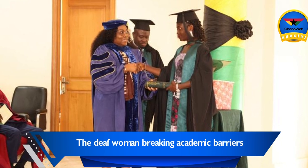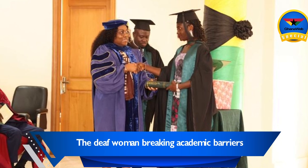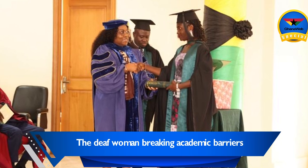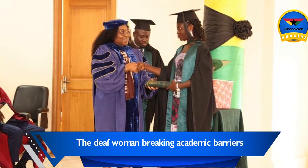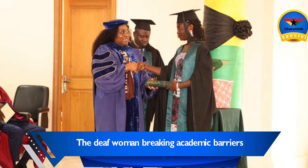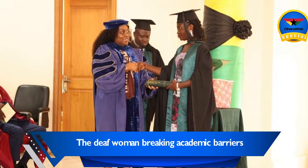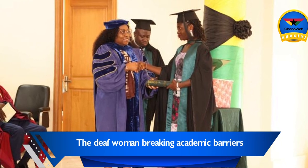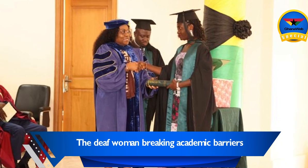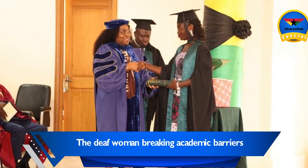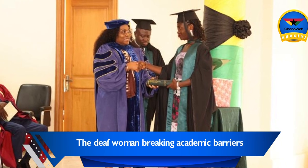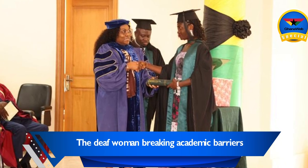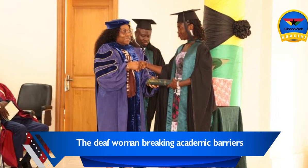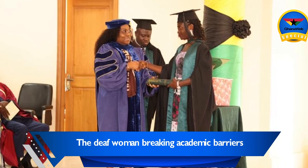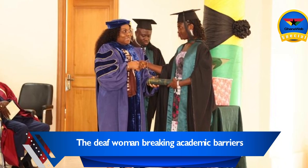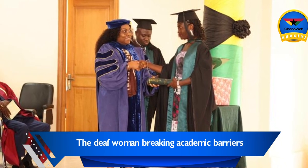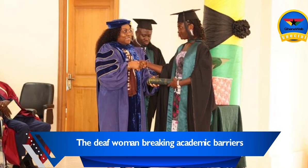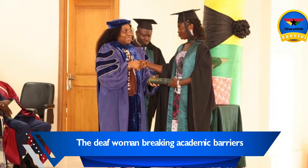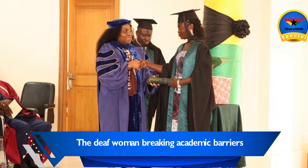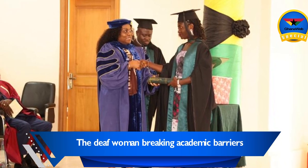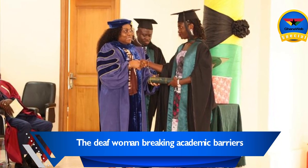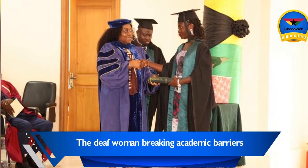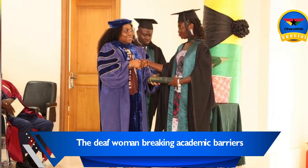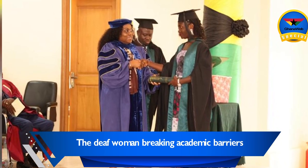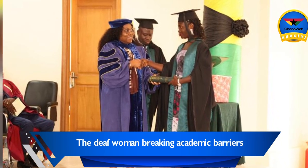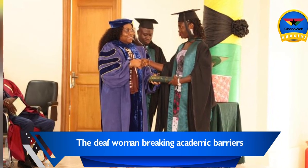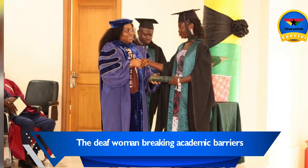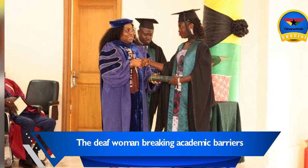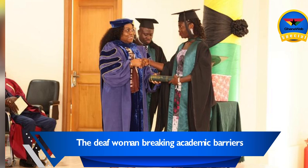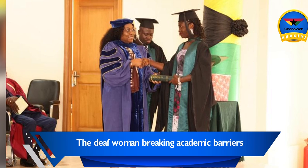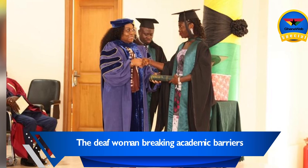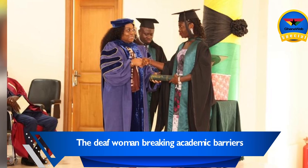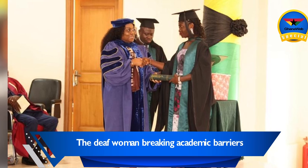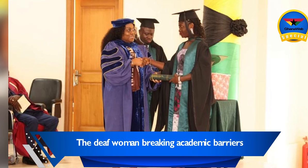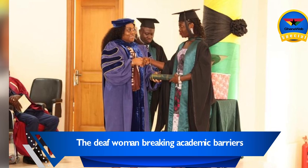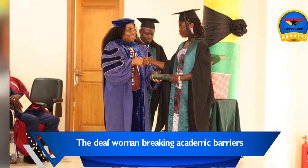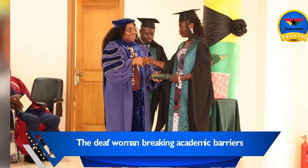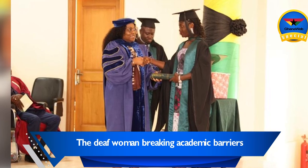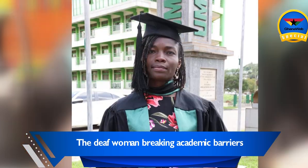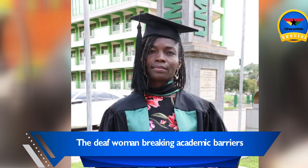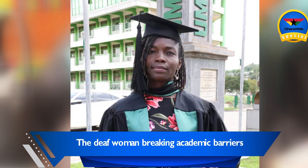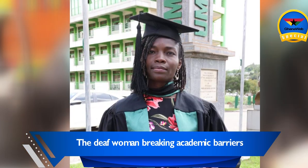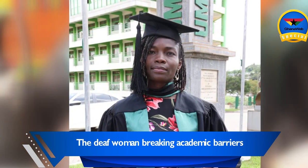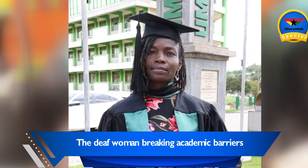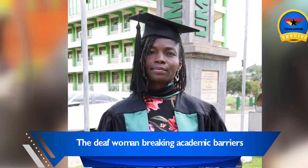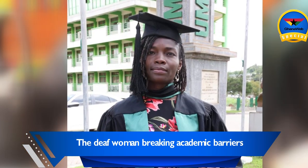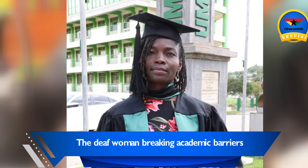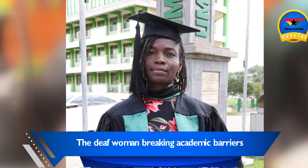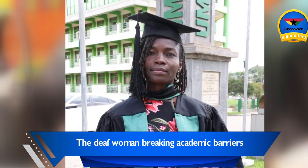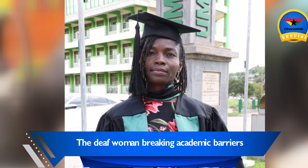course that she hopes would help her to return to support language development of the hearing impaired in